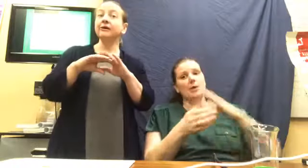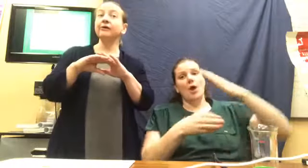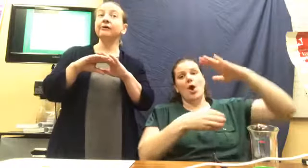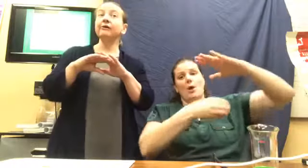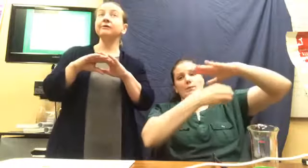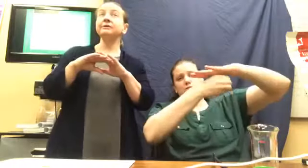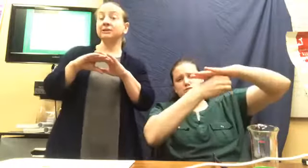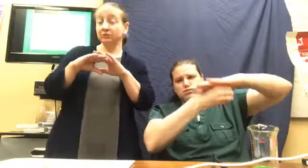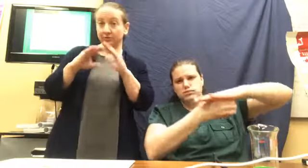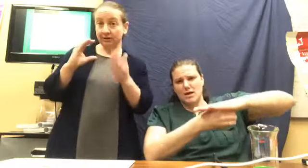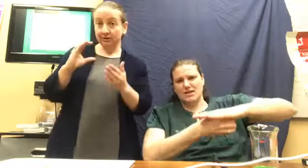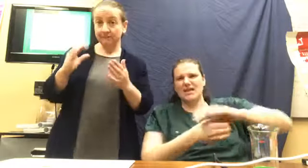citrus oils.